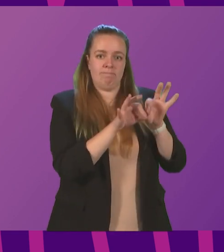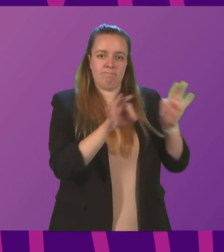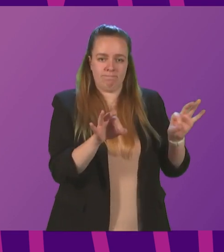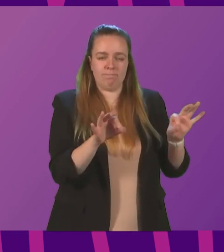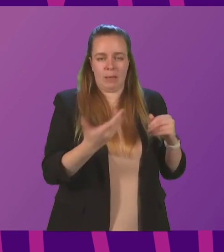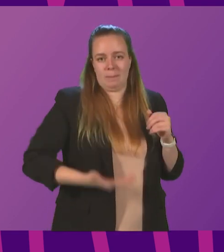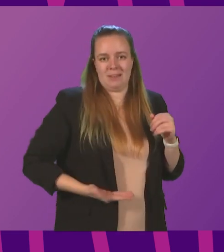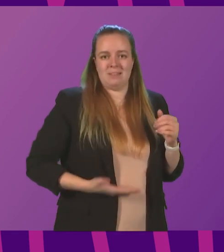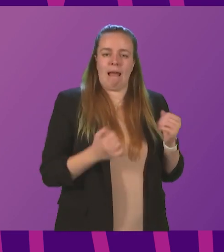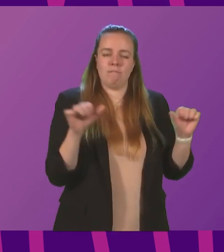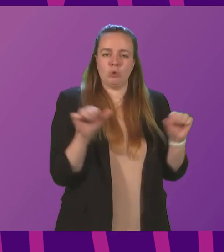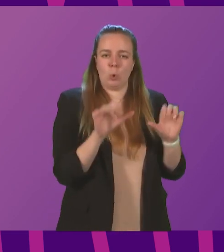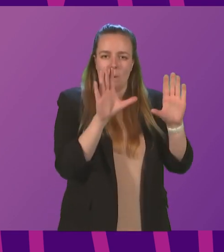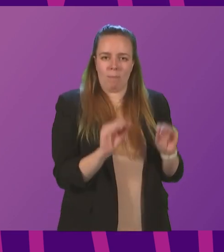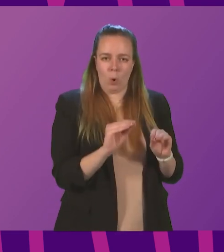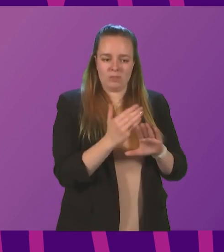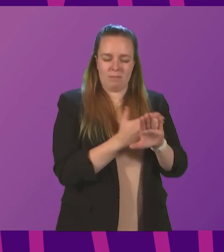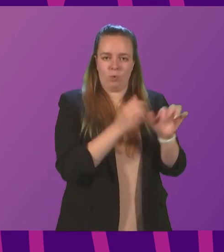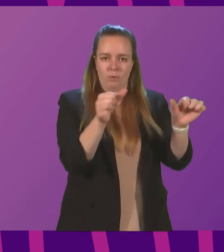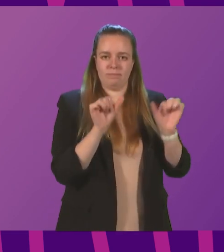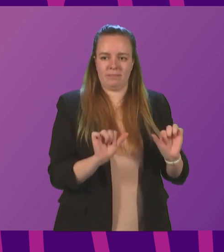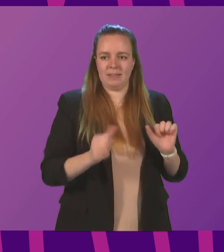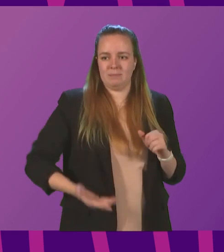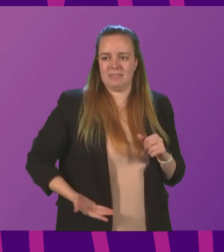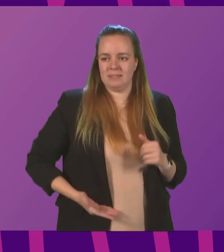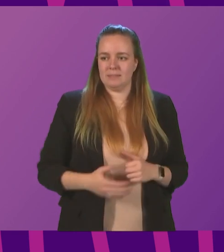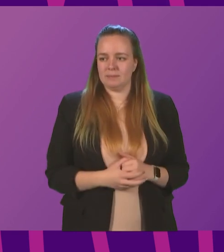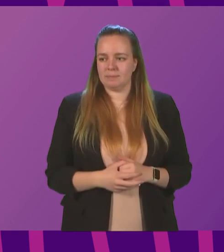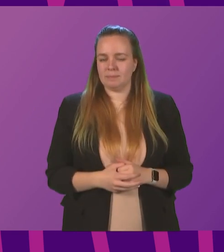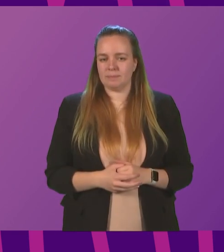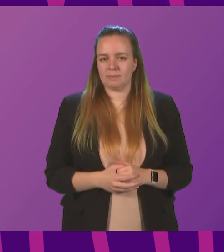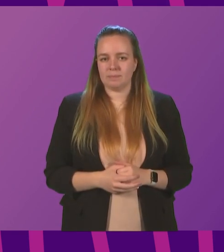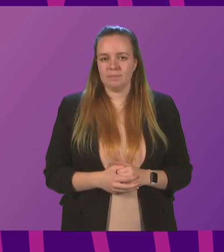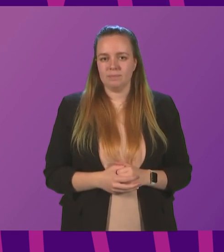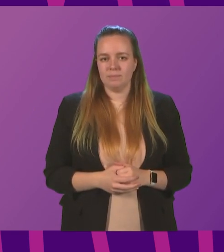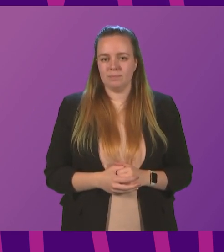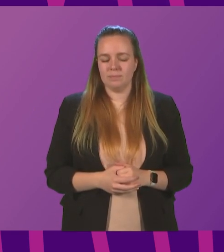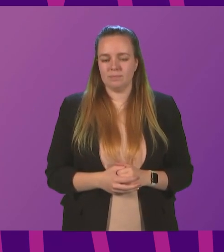of business there will be a very short pause before we move on to the next item of business raises the Thank love you thank Thank